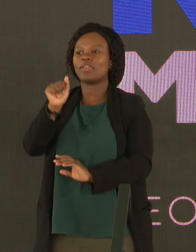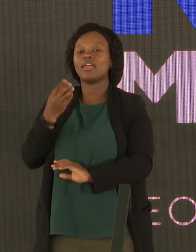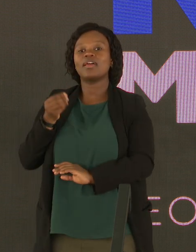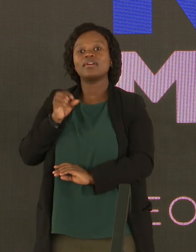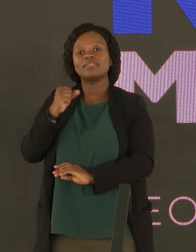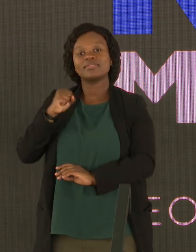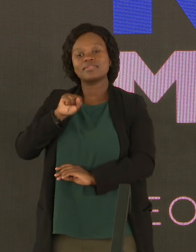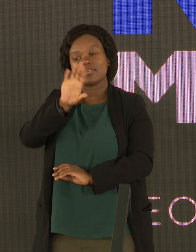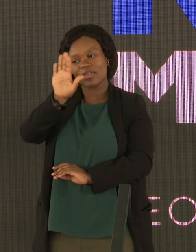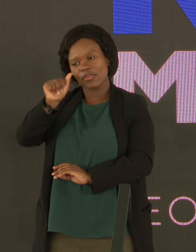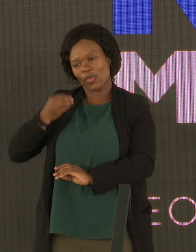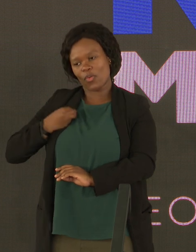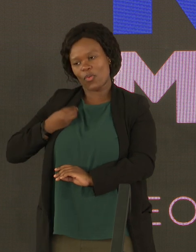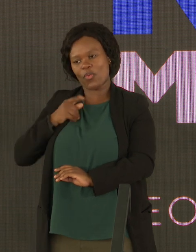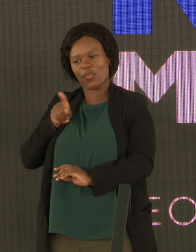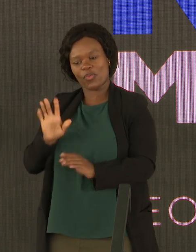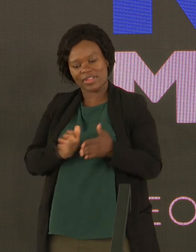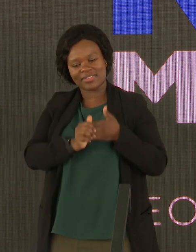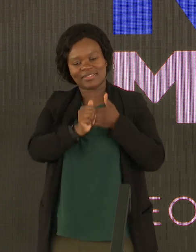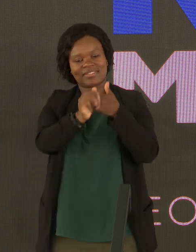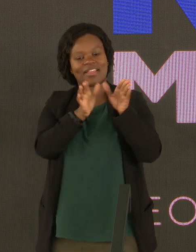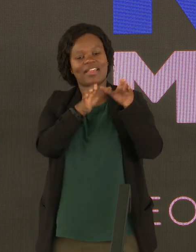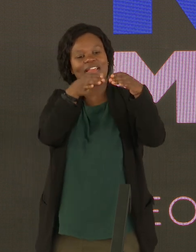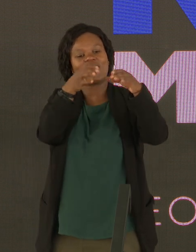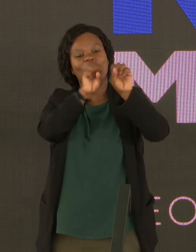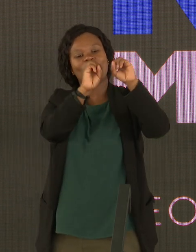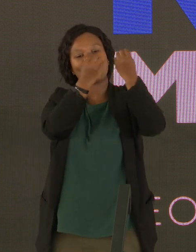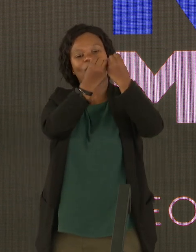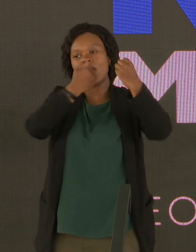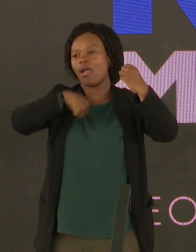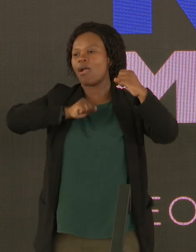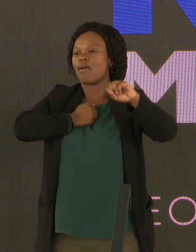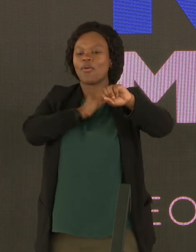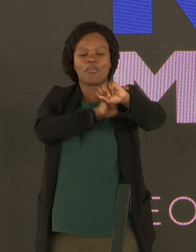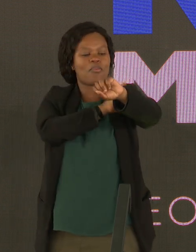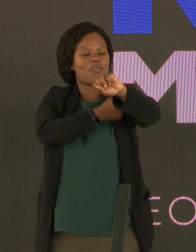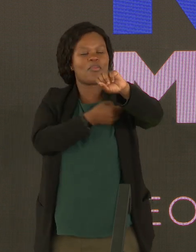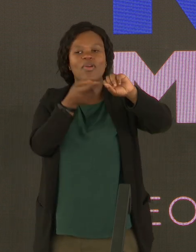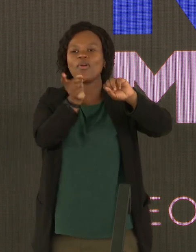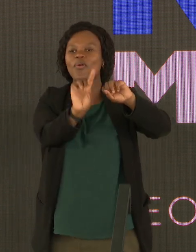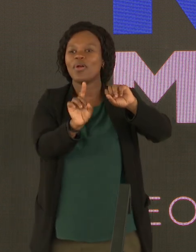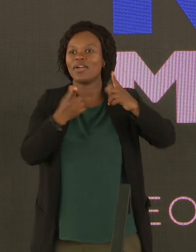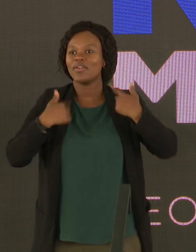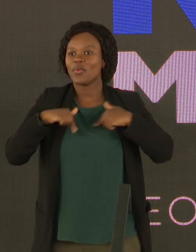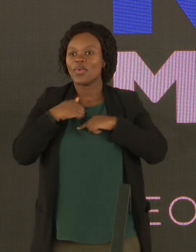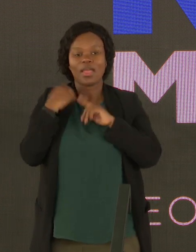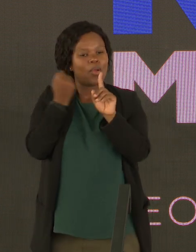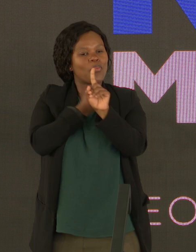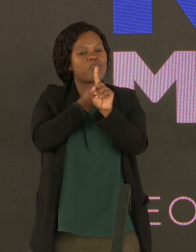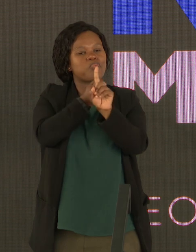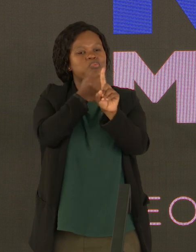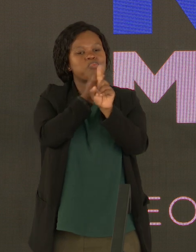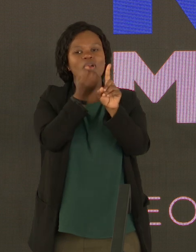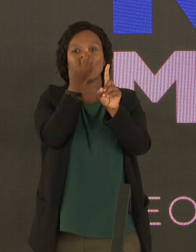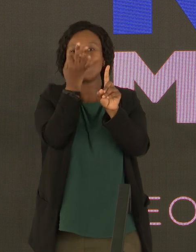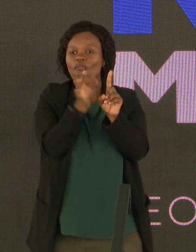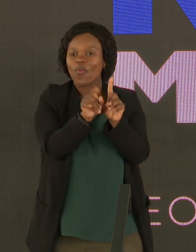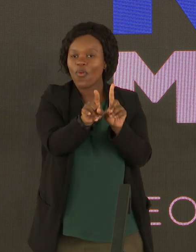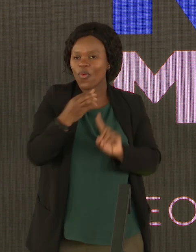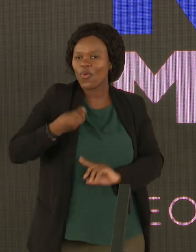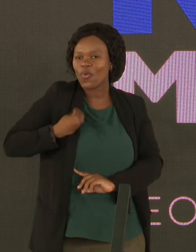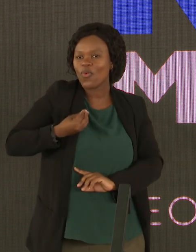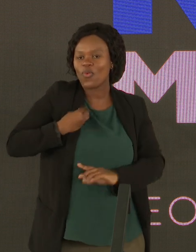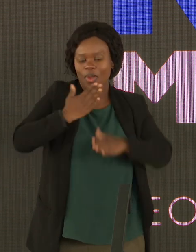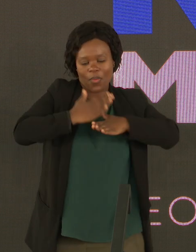is a youth-led organization. And our mandate is to wage a relentless war on youth unemployment and the